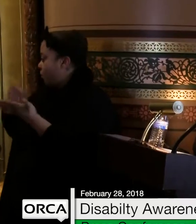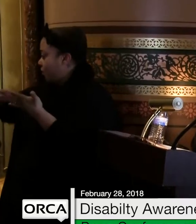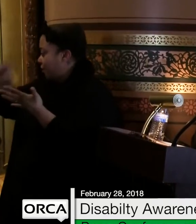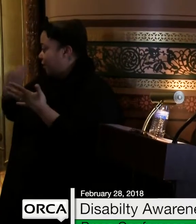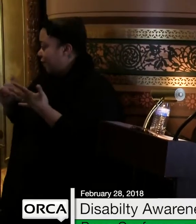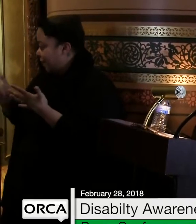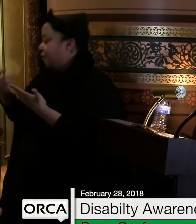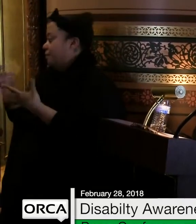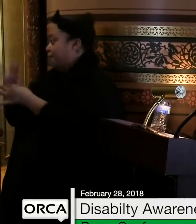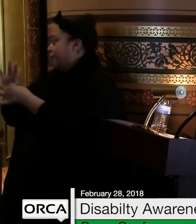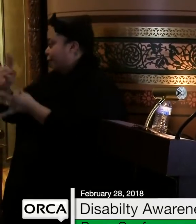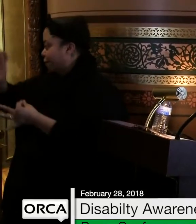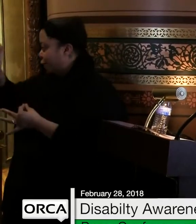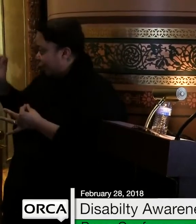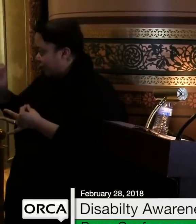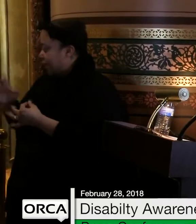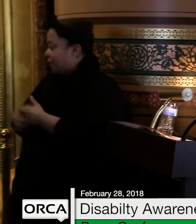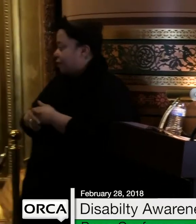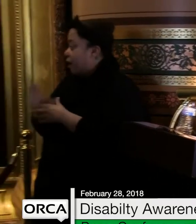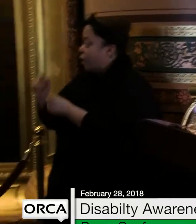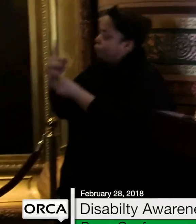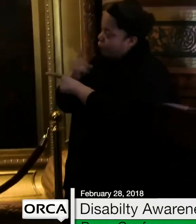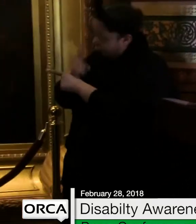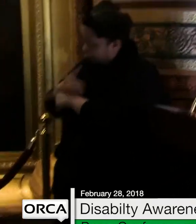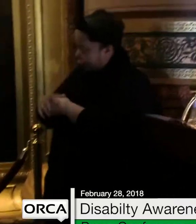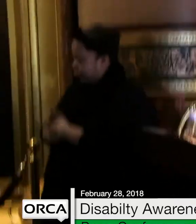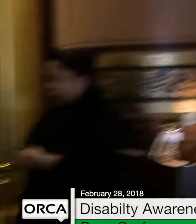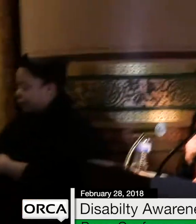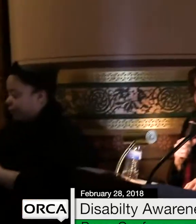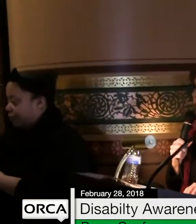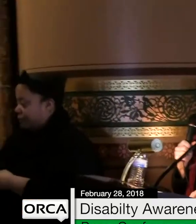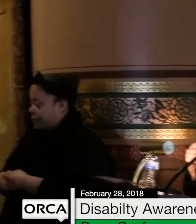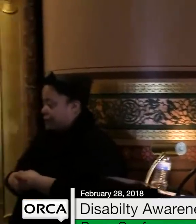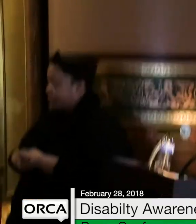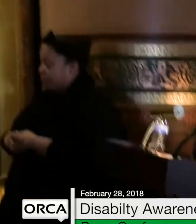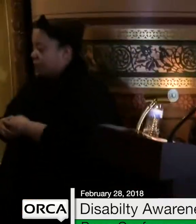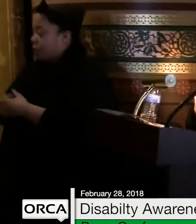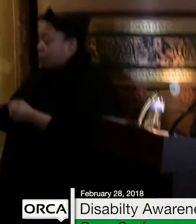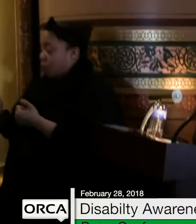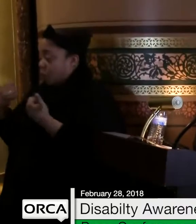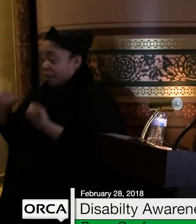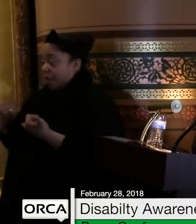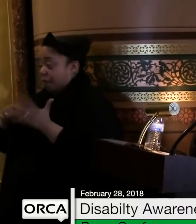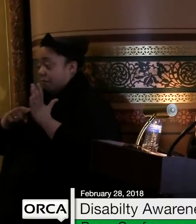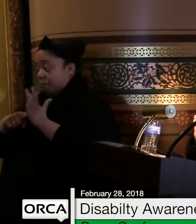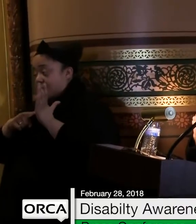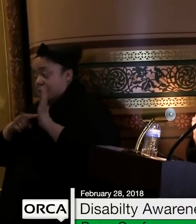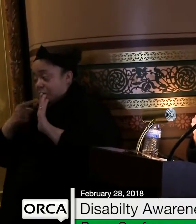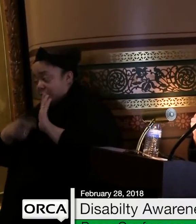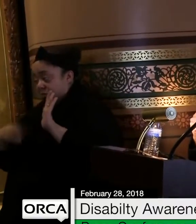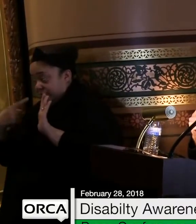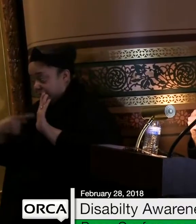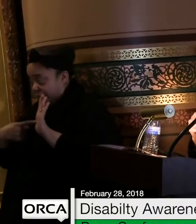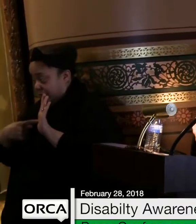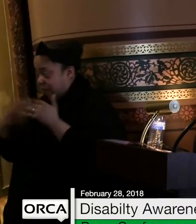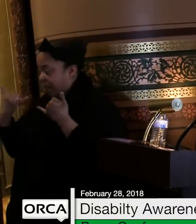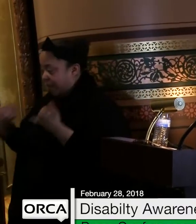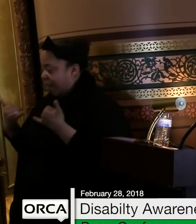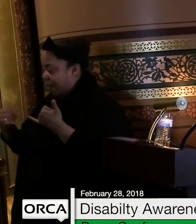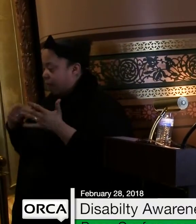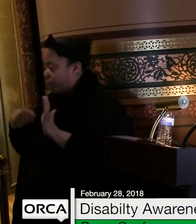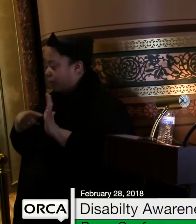funding model, which is the model being discussed at our State House, for funding special education has faced federal investigations